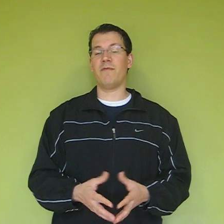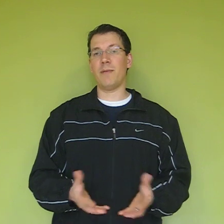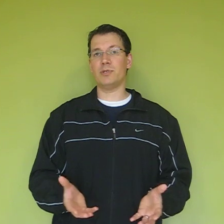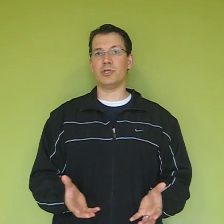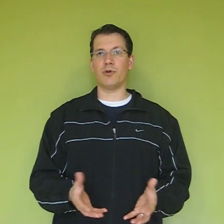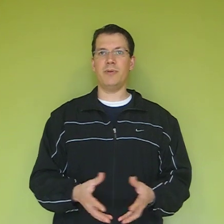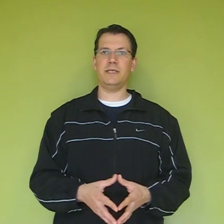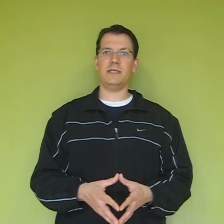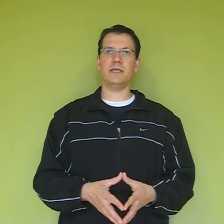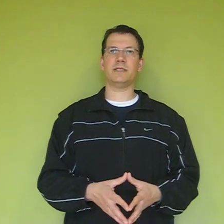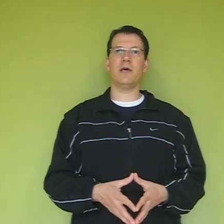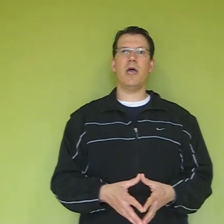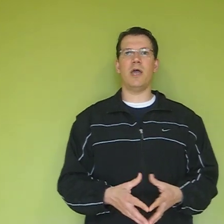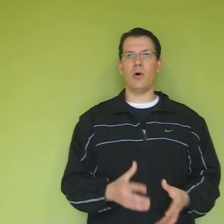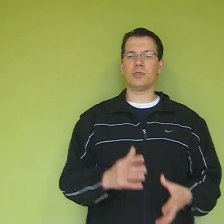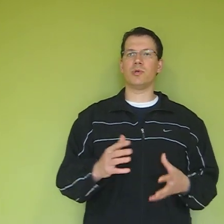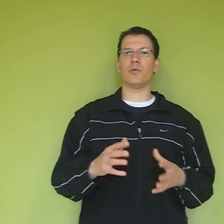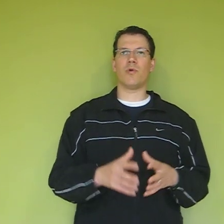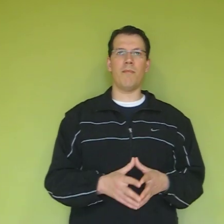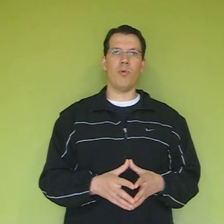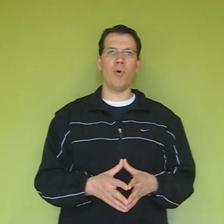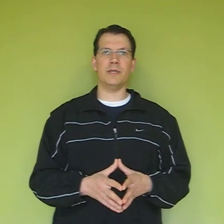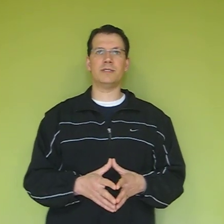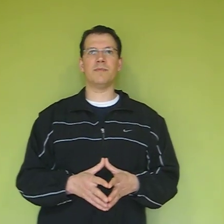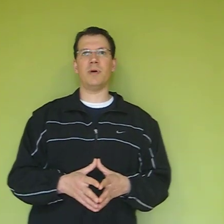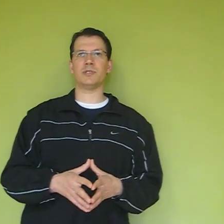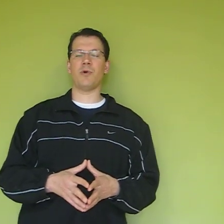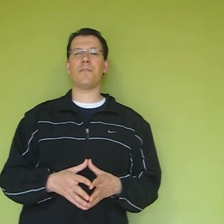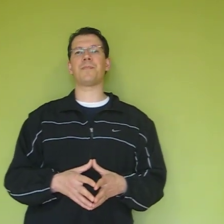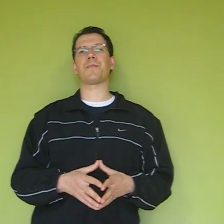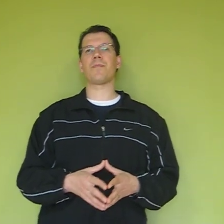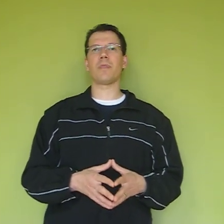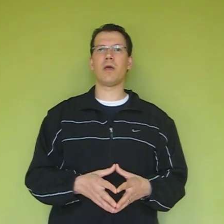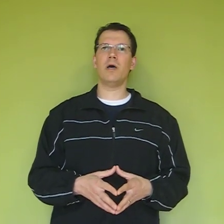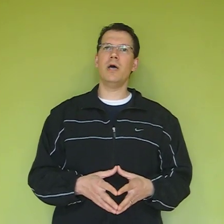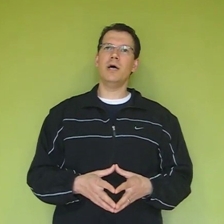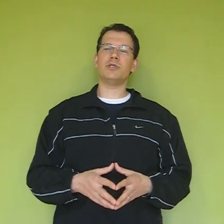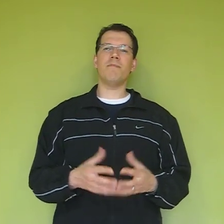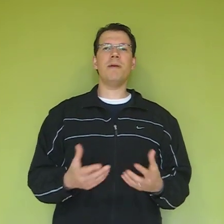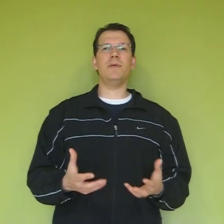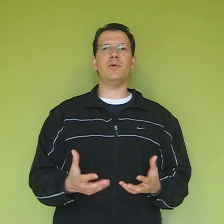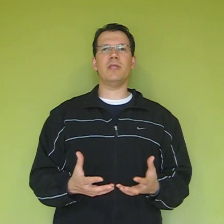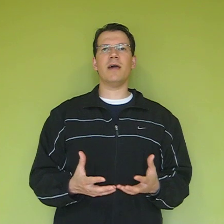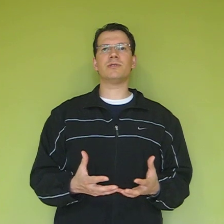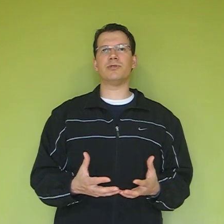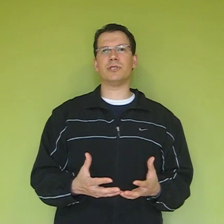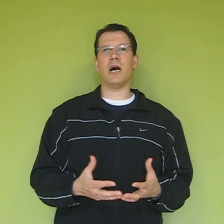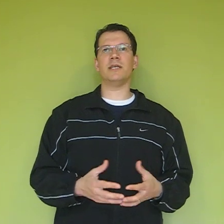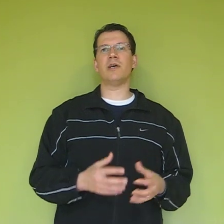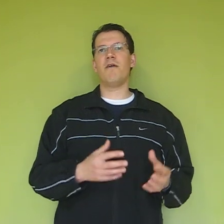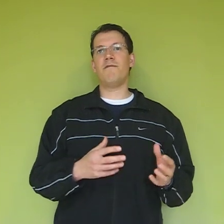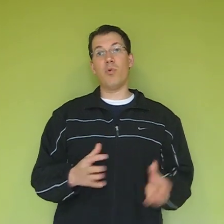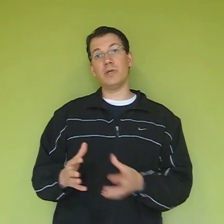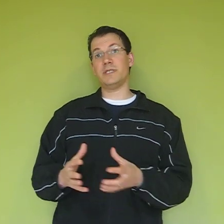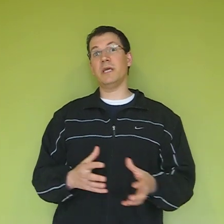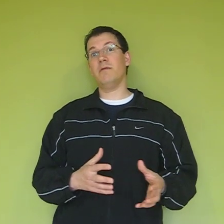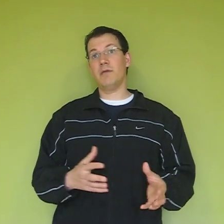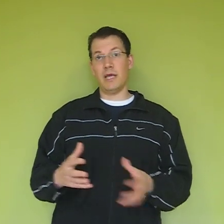fibers of trapezius, and also rhomboids muscle. So you might be doing the exercise focusing and